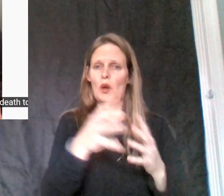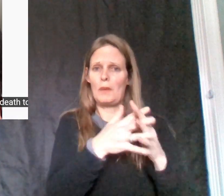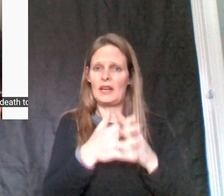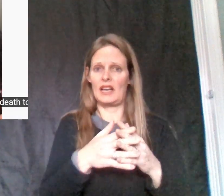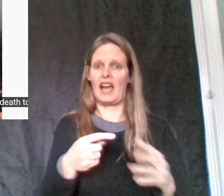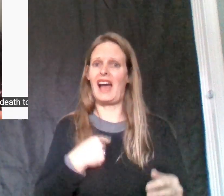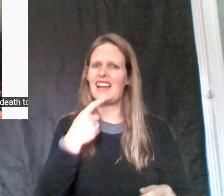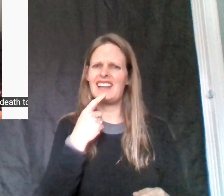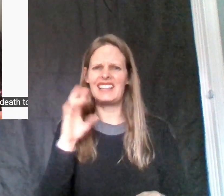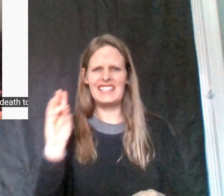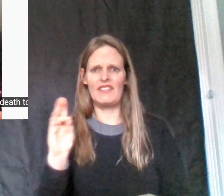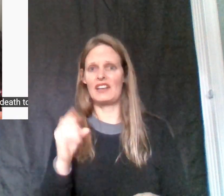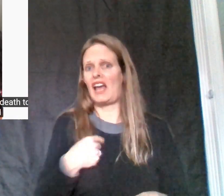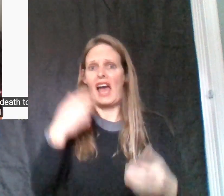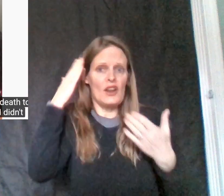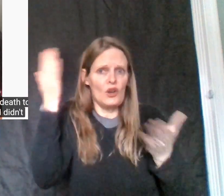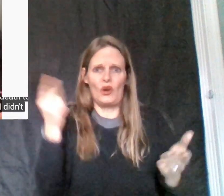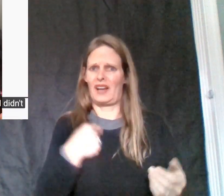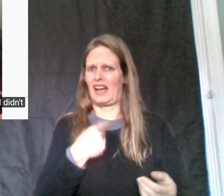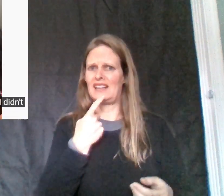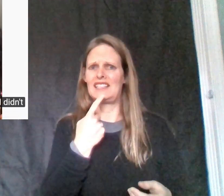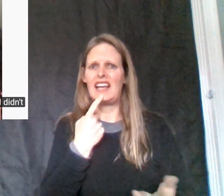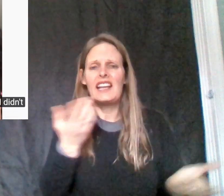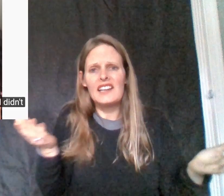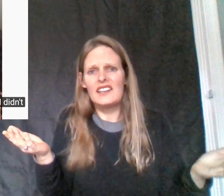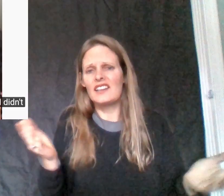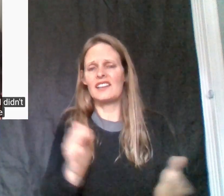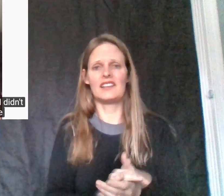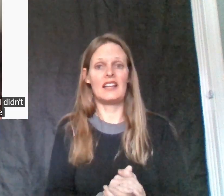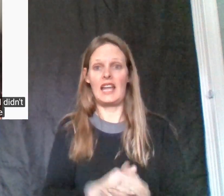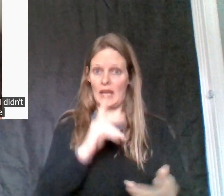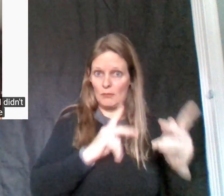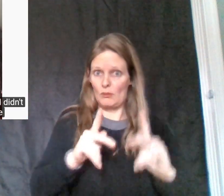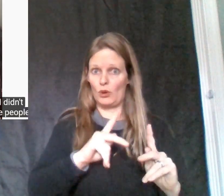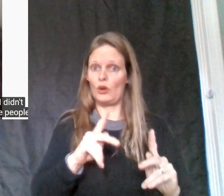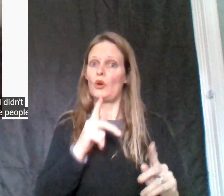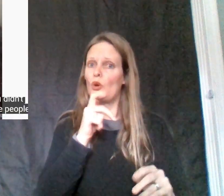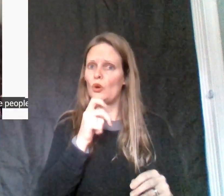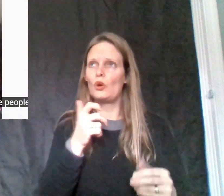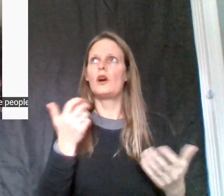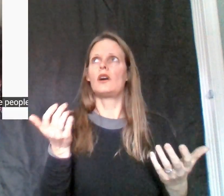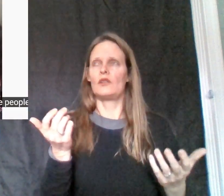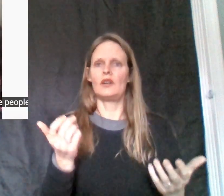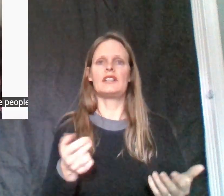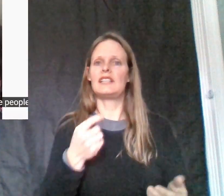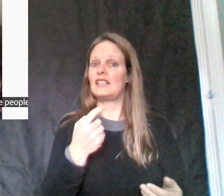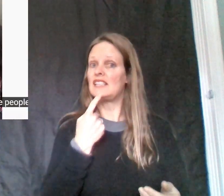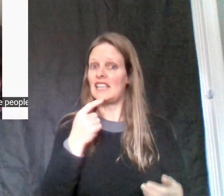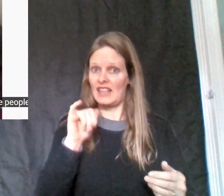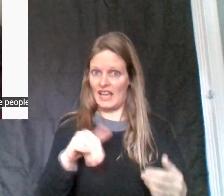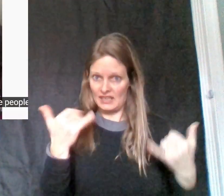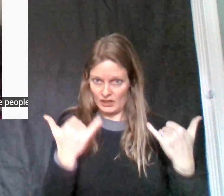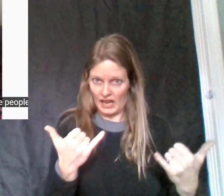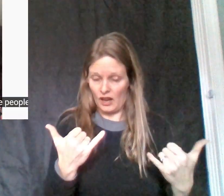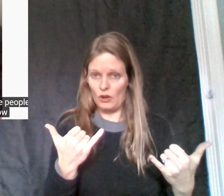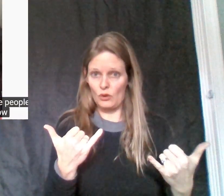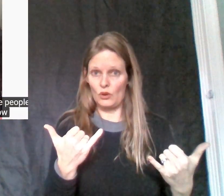was seven years old. I didn't know what I was saying. And the people that are, like, saying that right now,